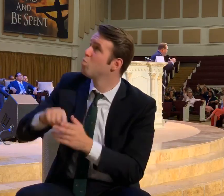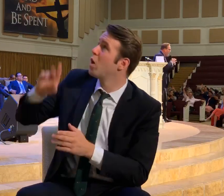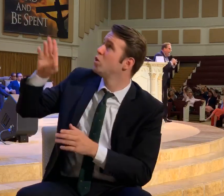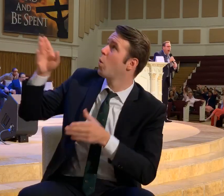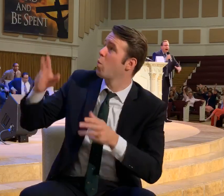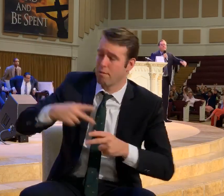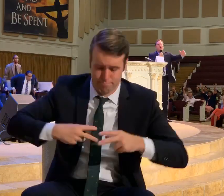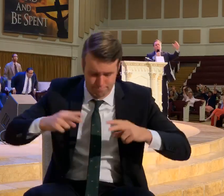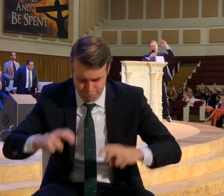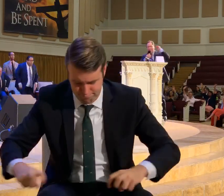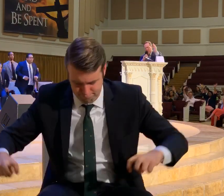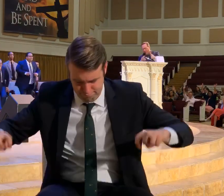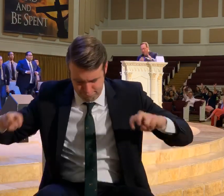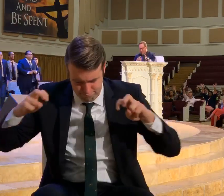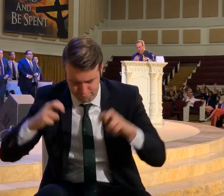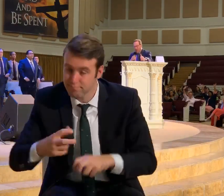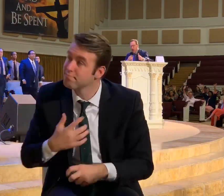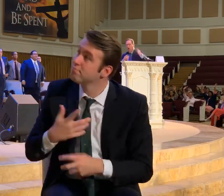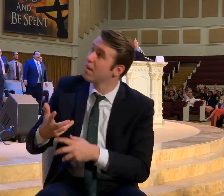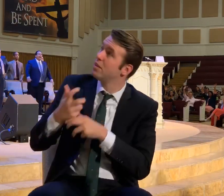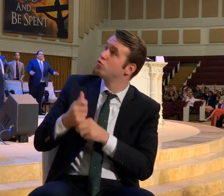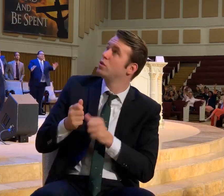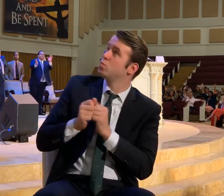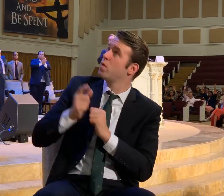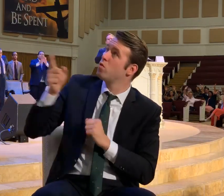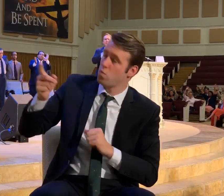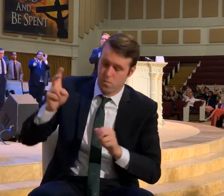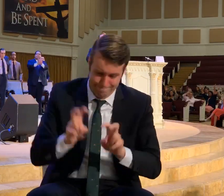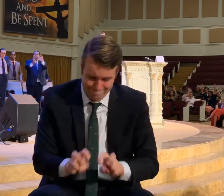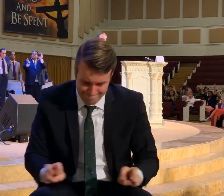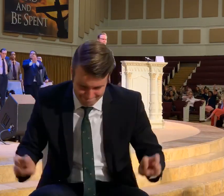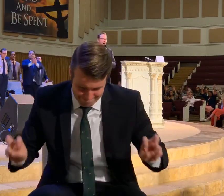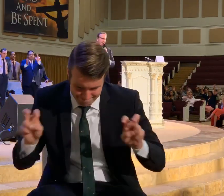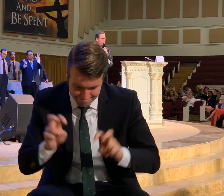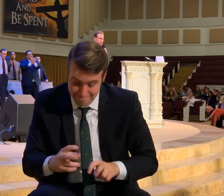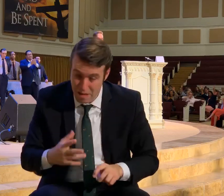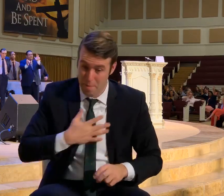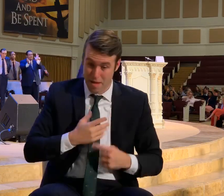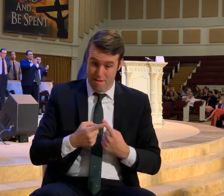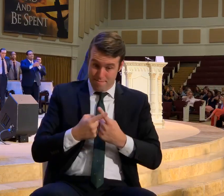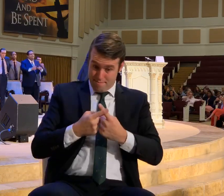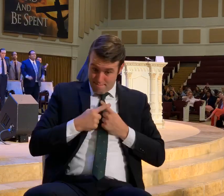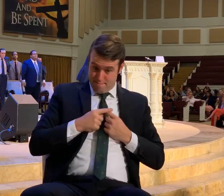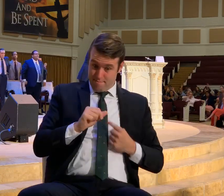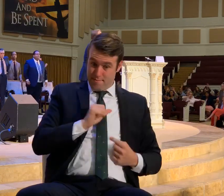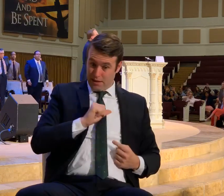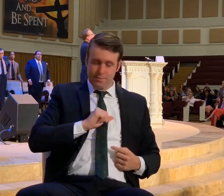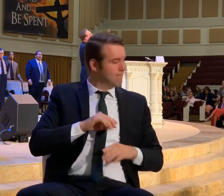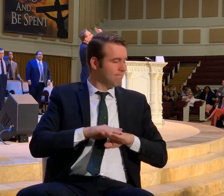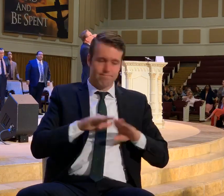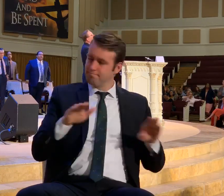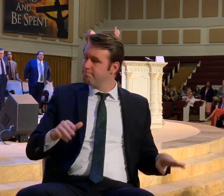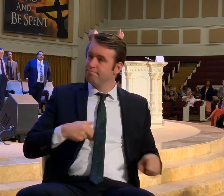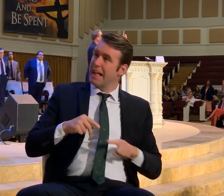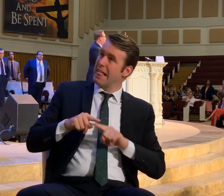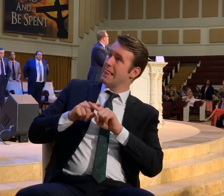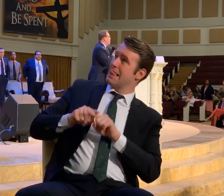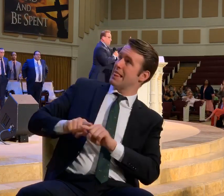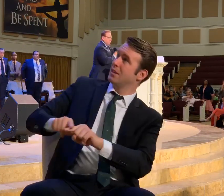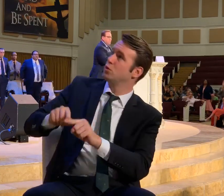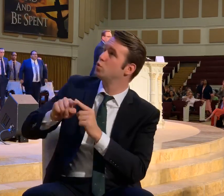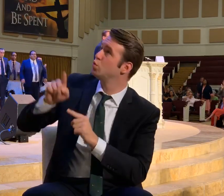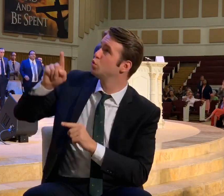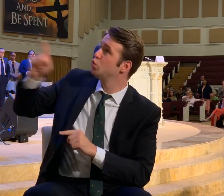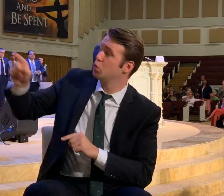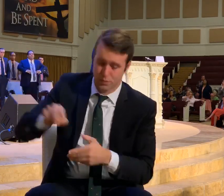ways are. I'm going to put my trust in you. I'm going to be not a man. understand it. But I'm going to acknowledge